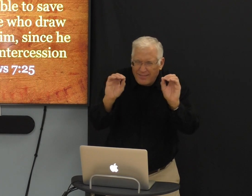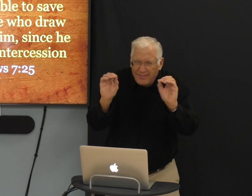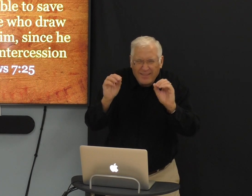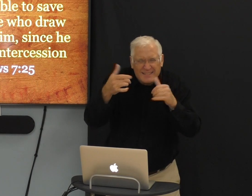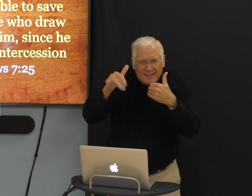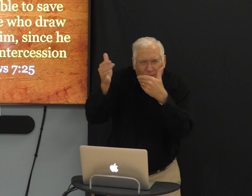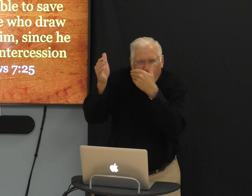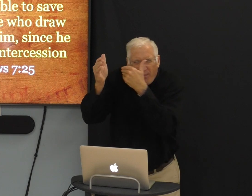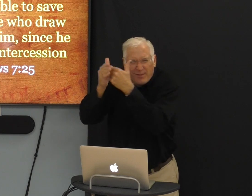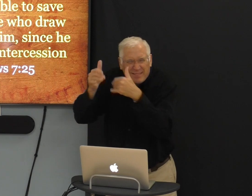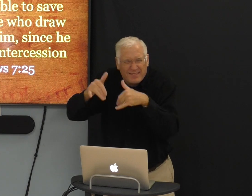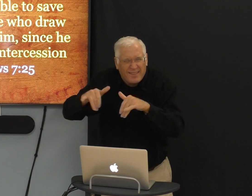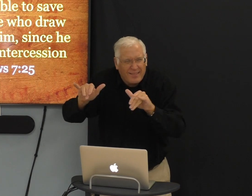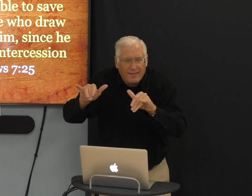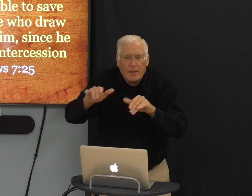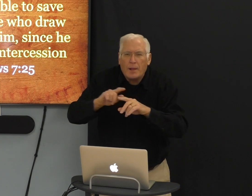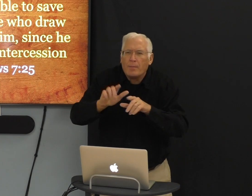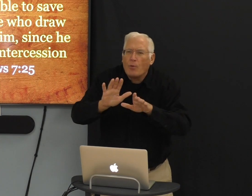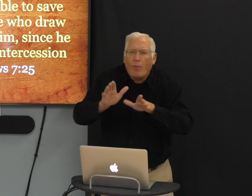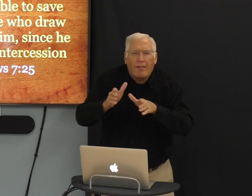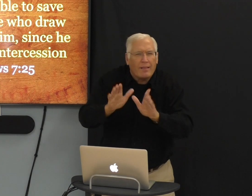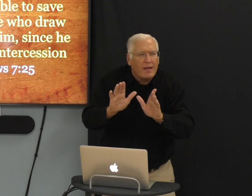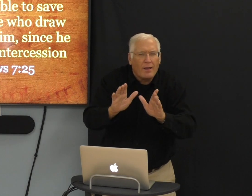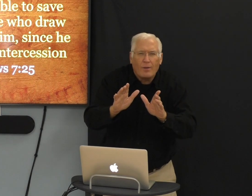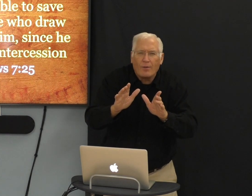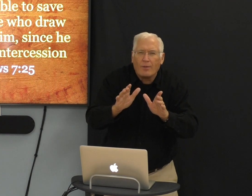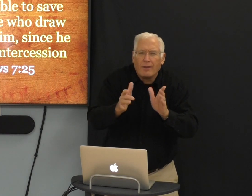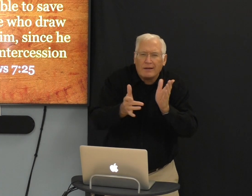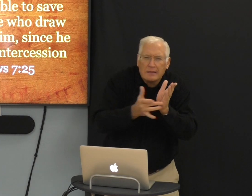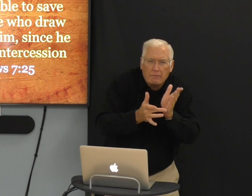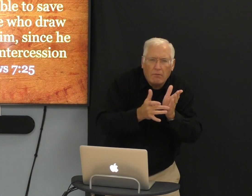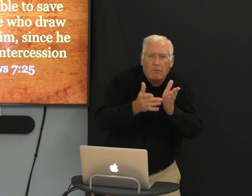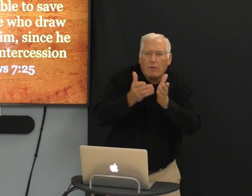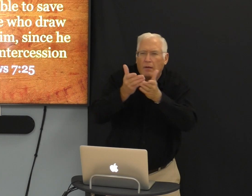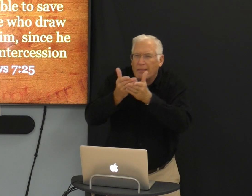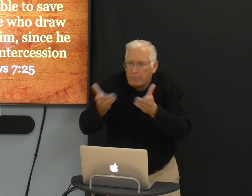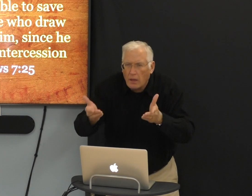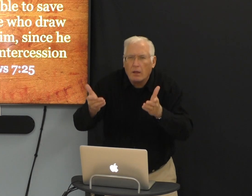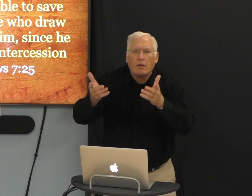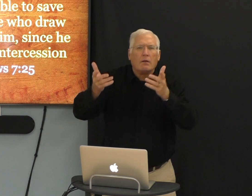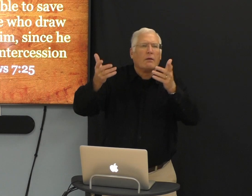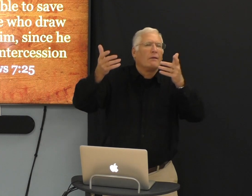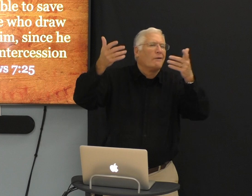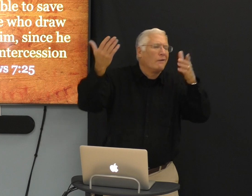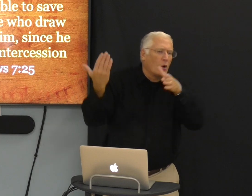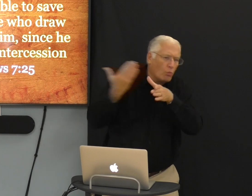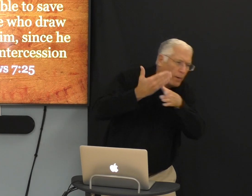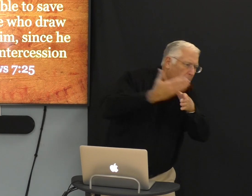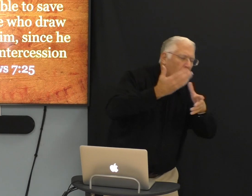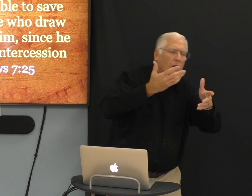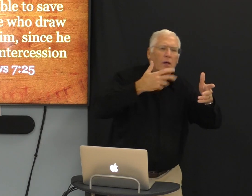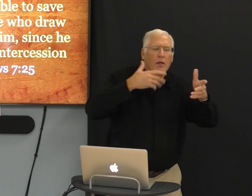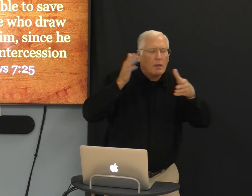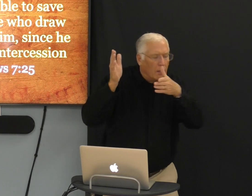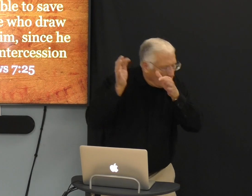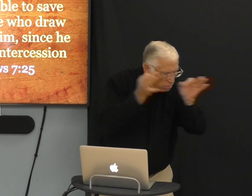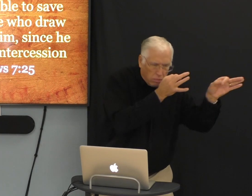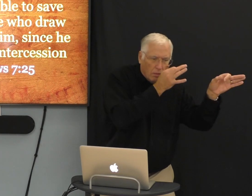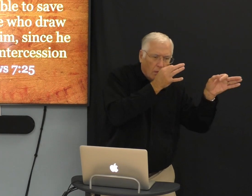there's no problem. We're still close. But we allow things like top technology,